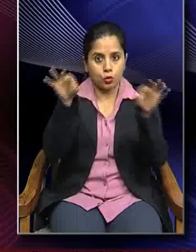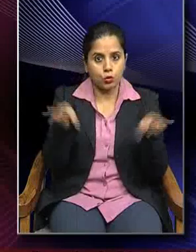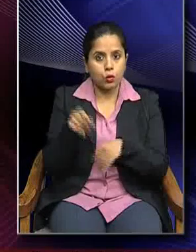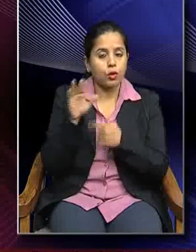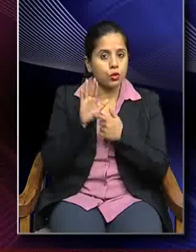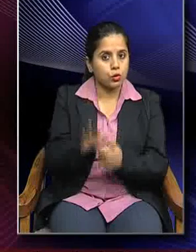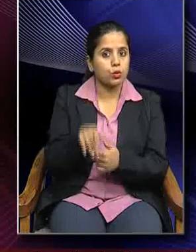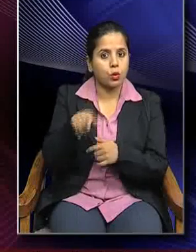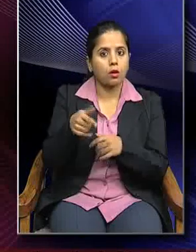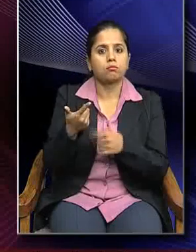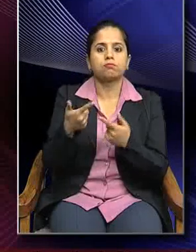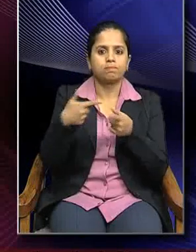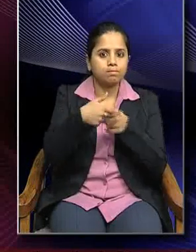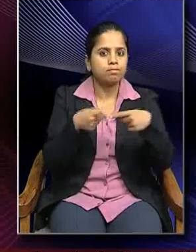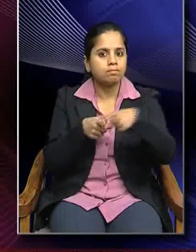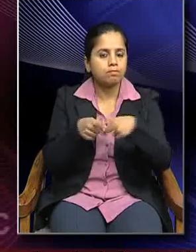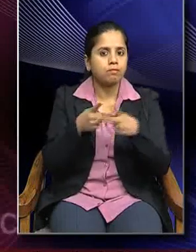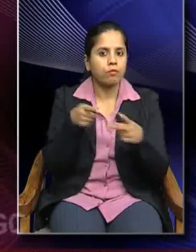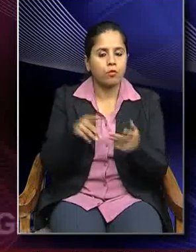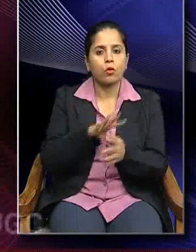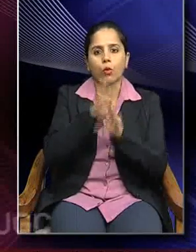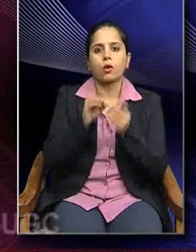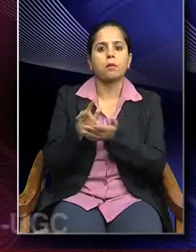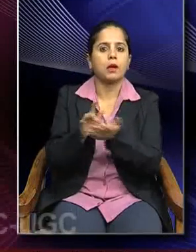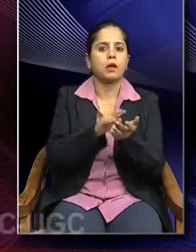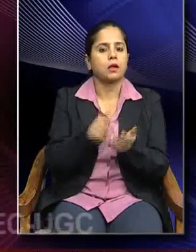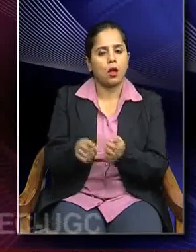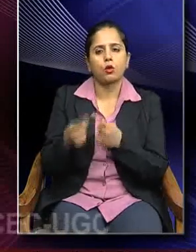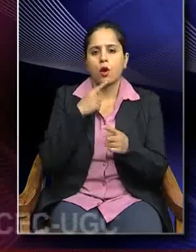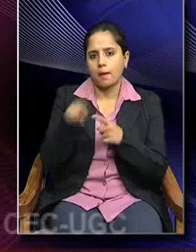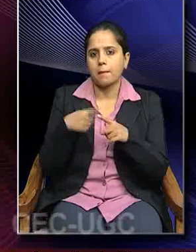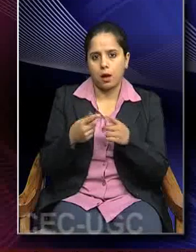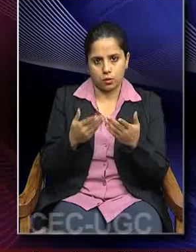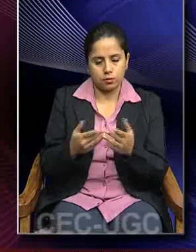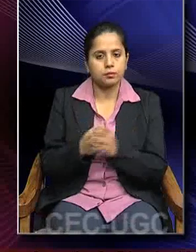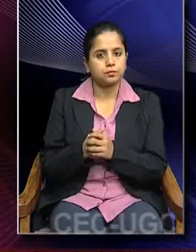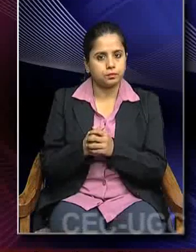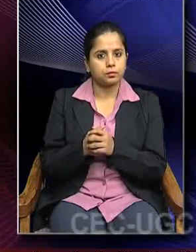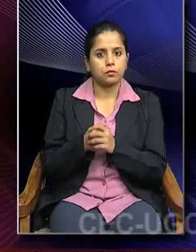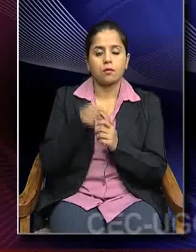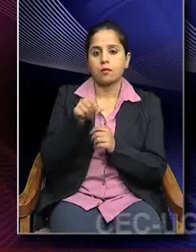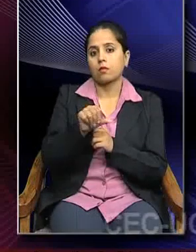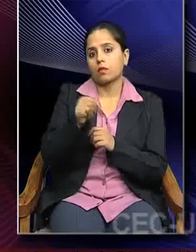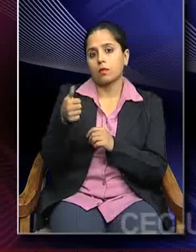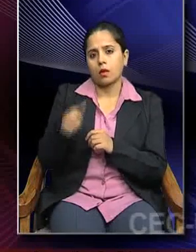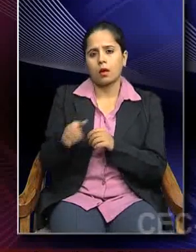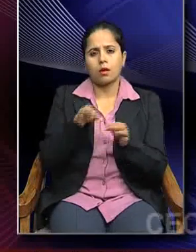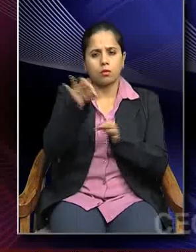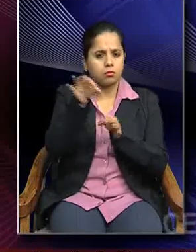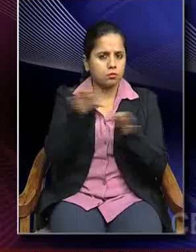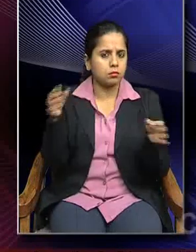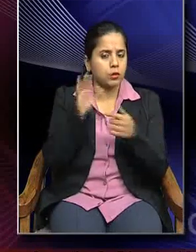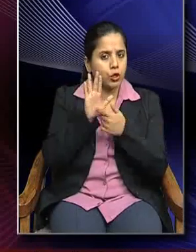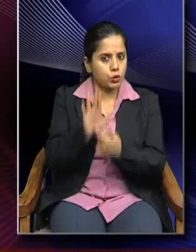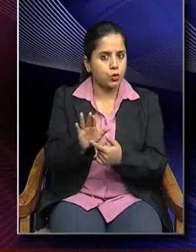at the intersection of all these places that we have just spoken about. Now, another dimension of